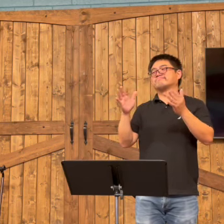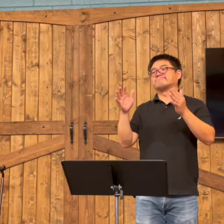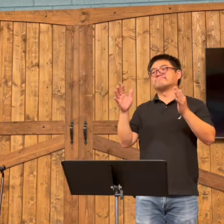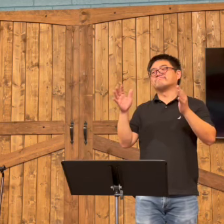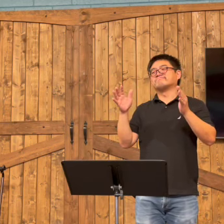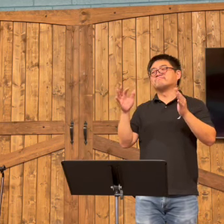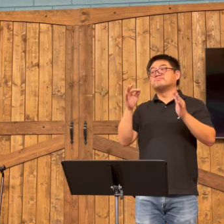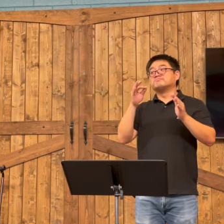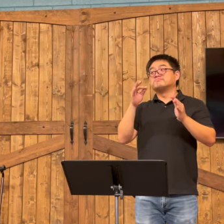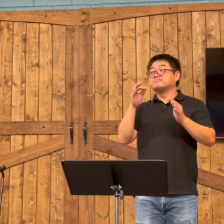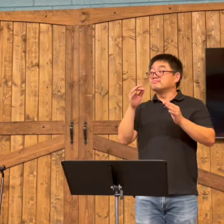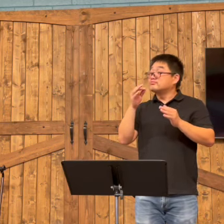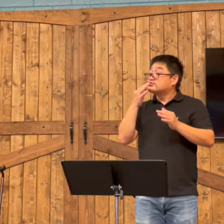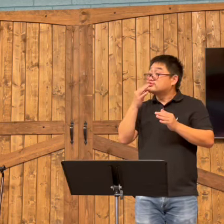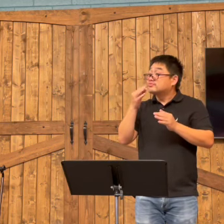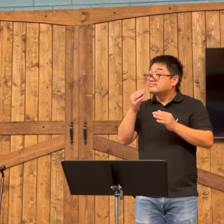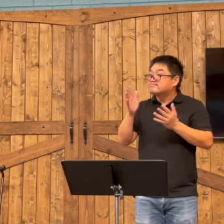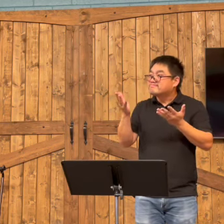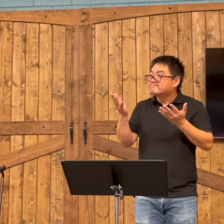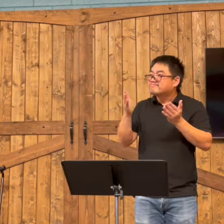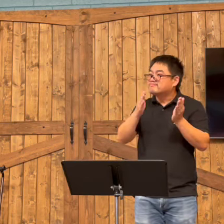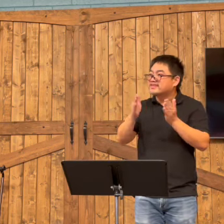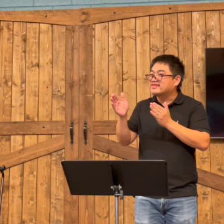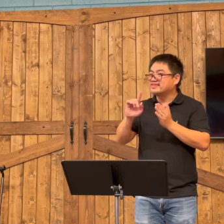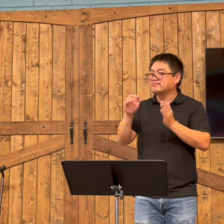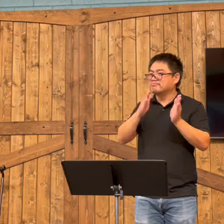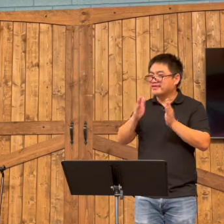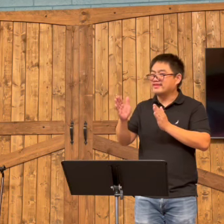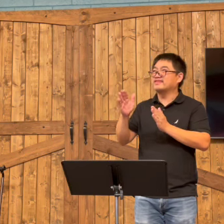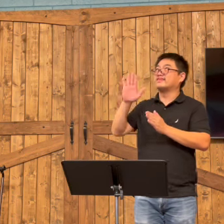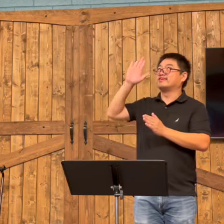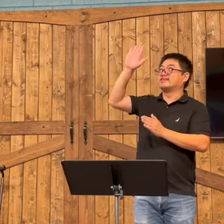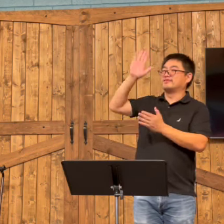So from that time on, they didn't worship any more of the idols.